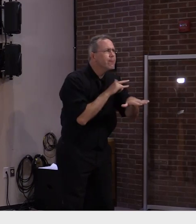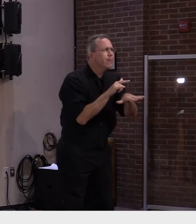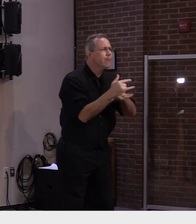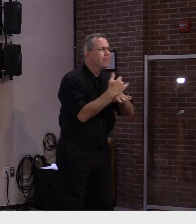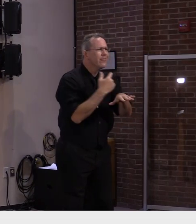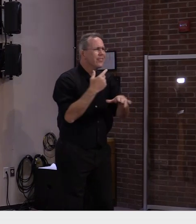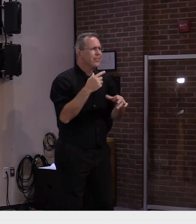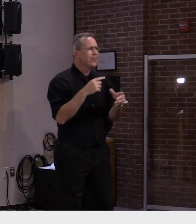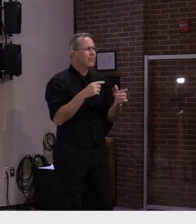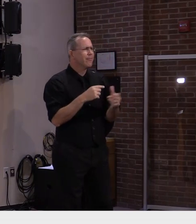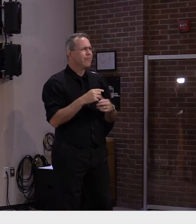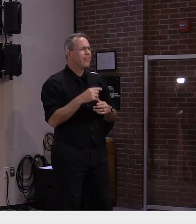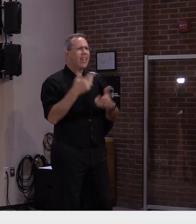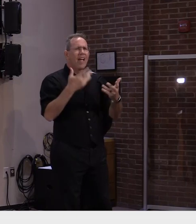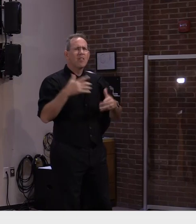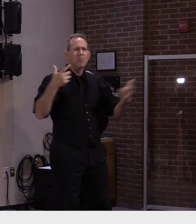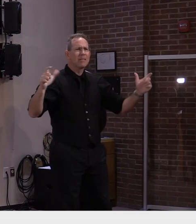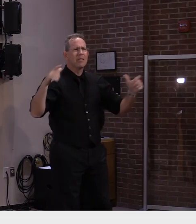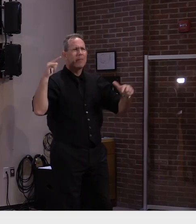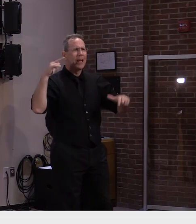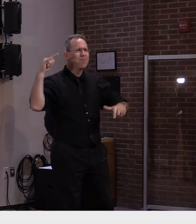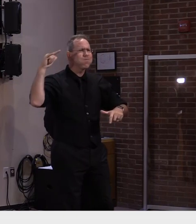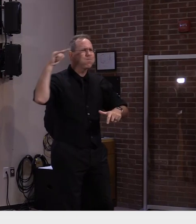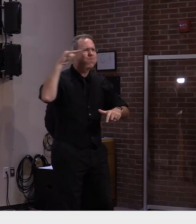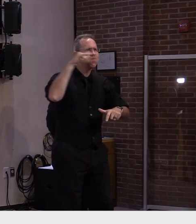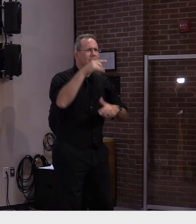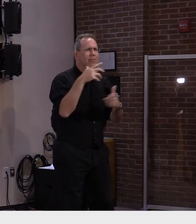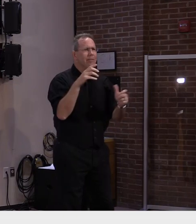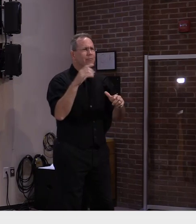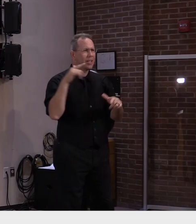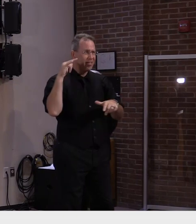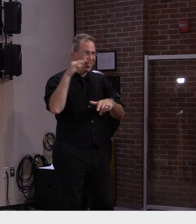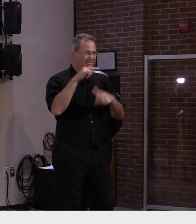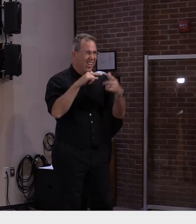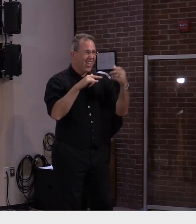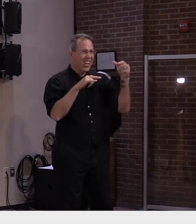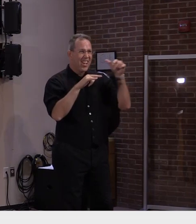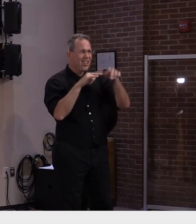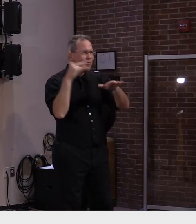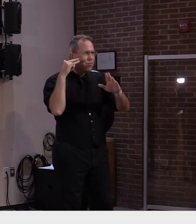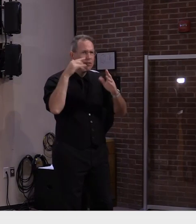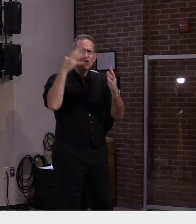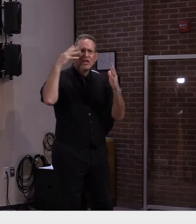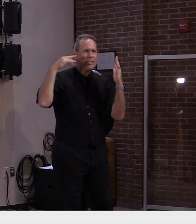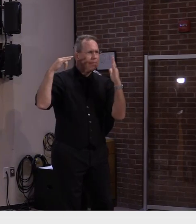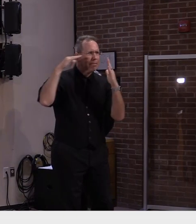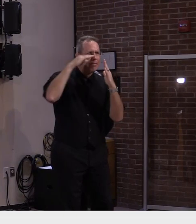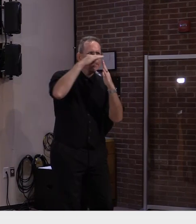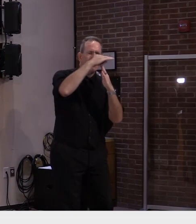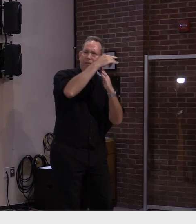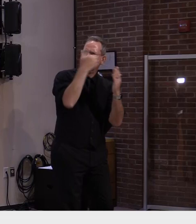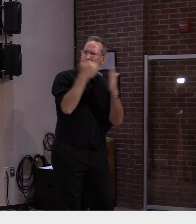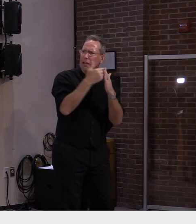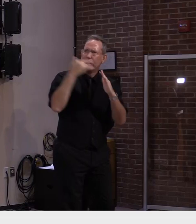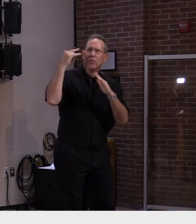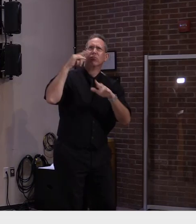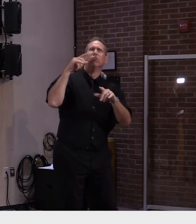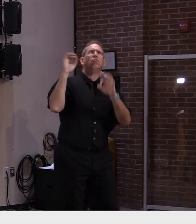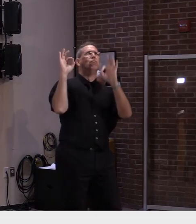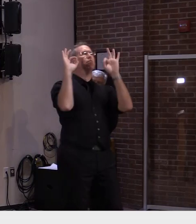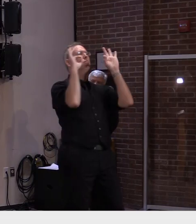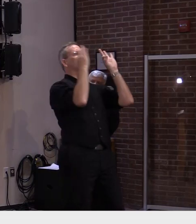When I say low-flying, I mean just above the treetops, usually in groups of two or three that's been going on for over a month.